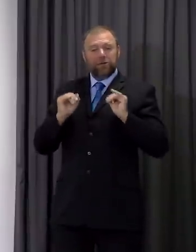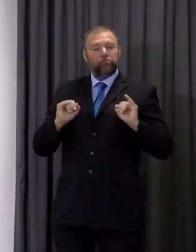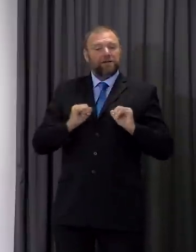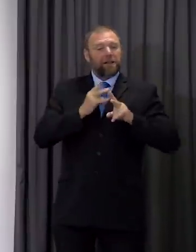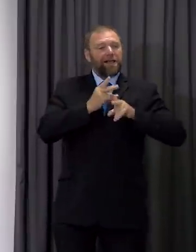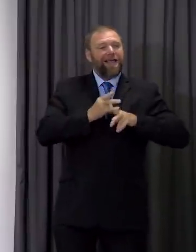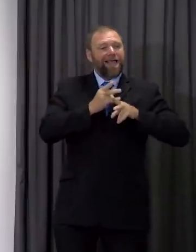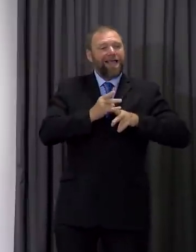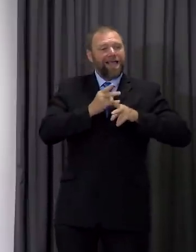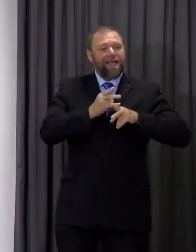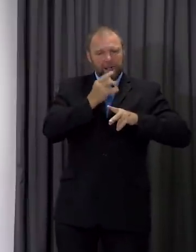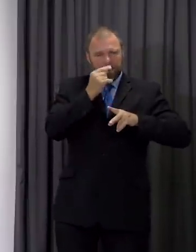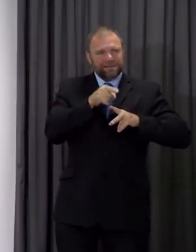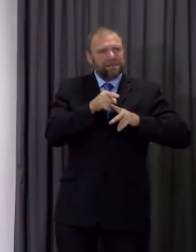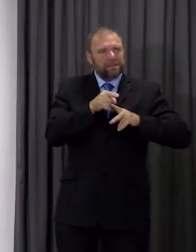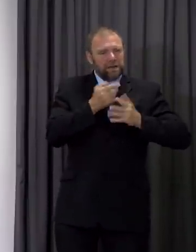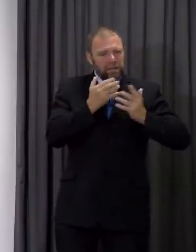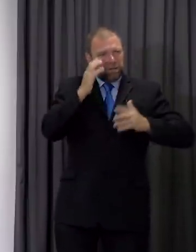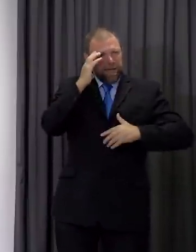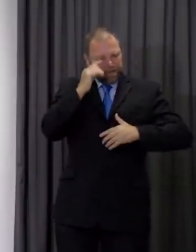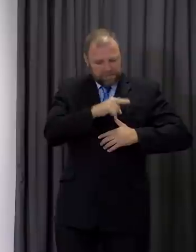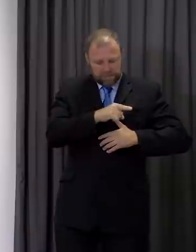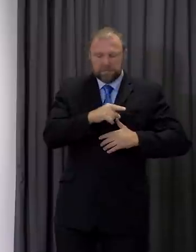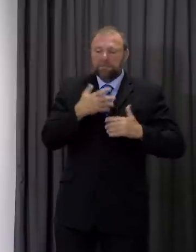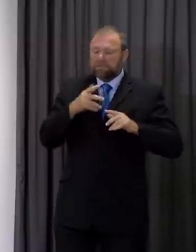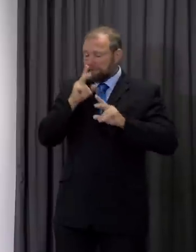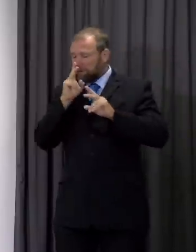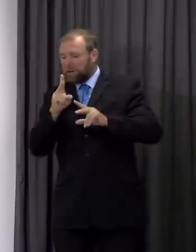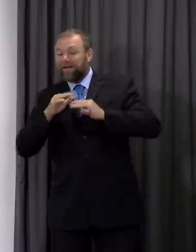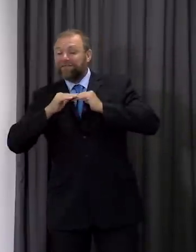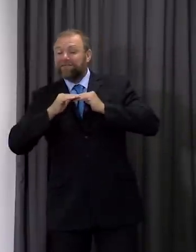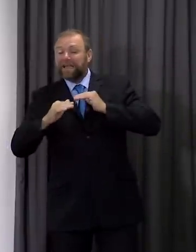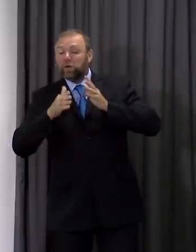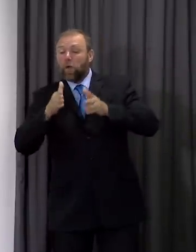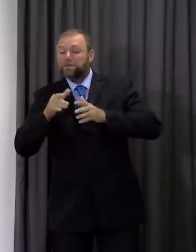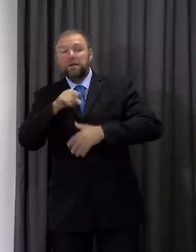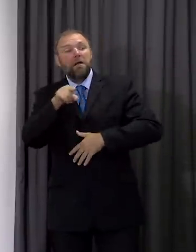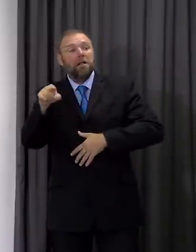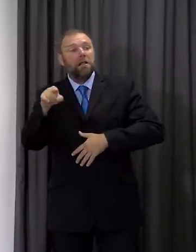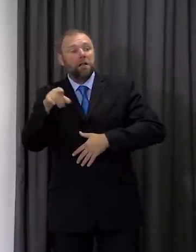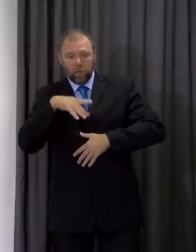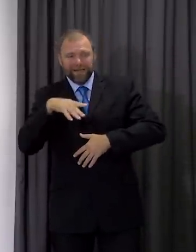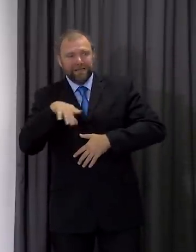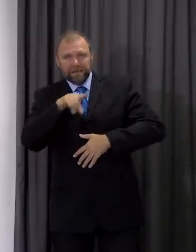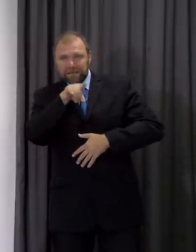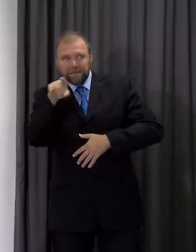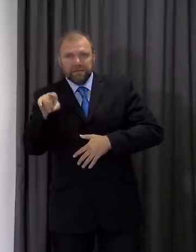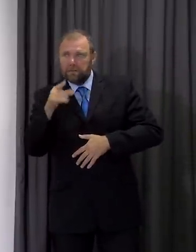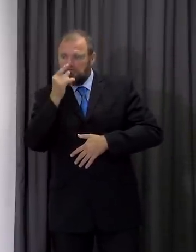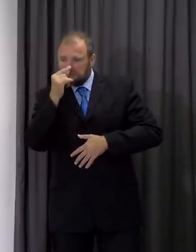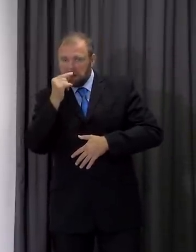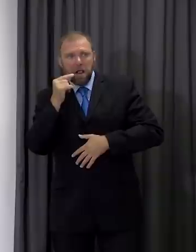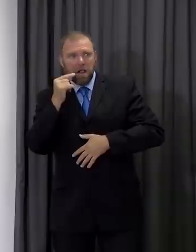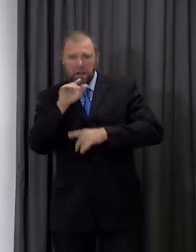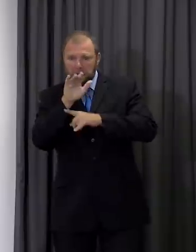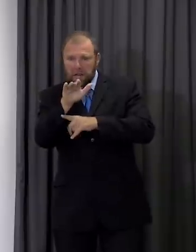had to look at how we'll have a different network of field hospitals that we may need to have in place if there is a further surge.